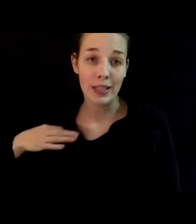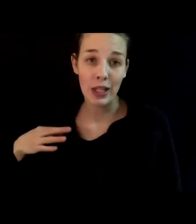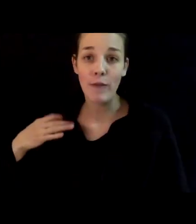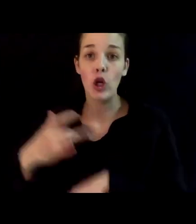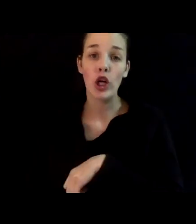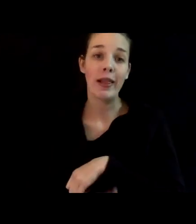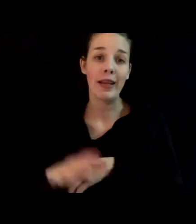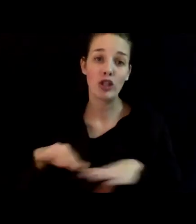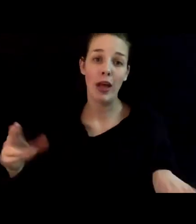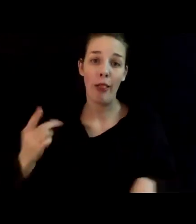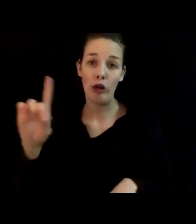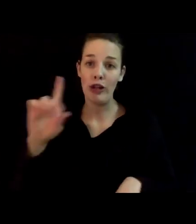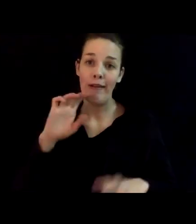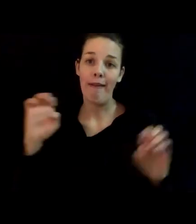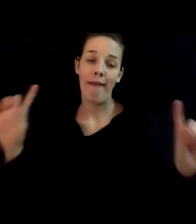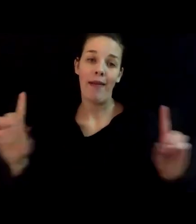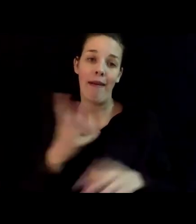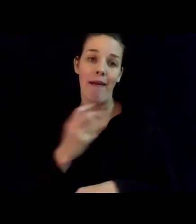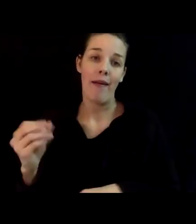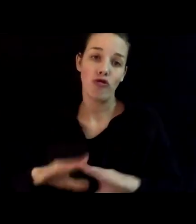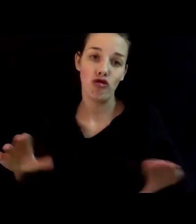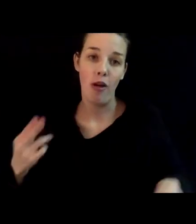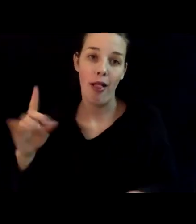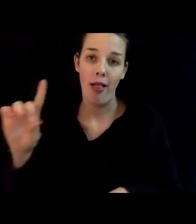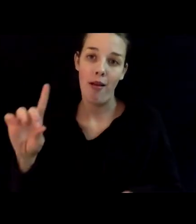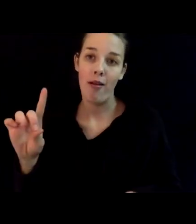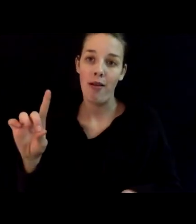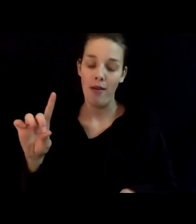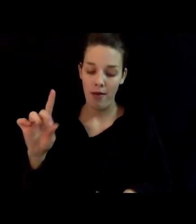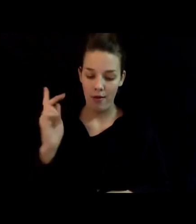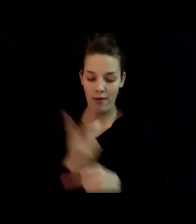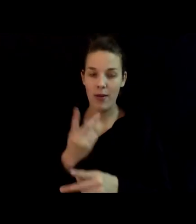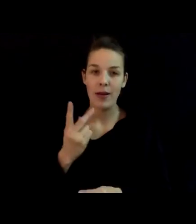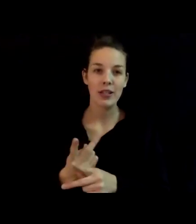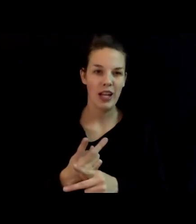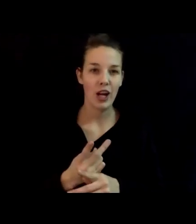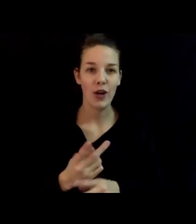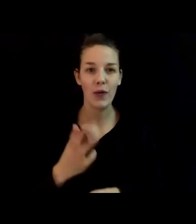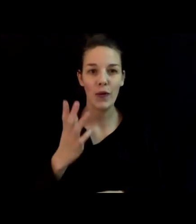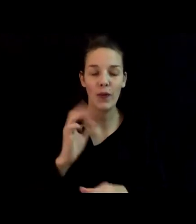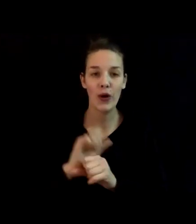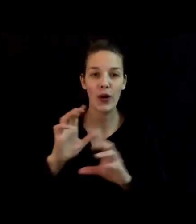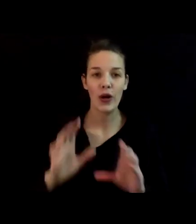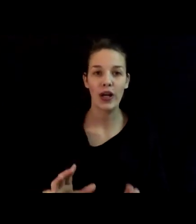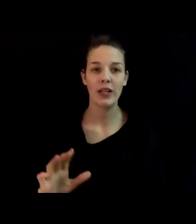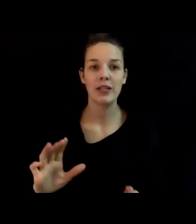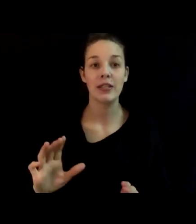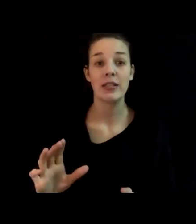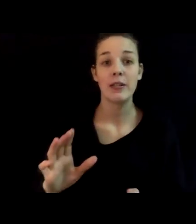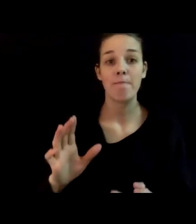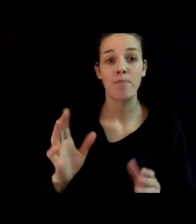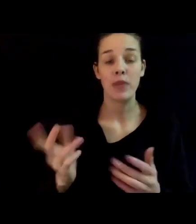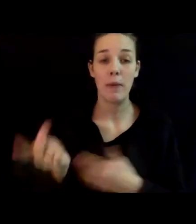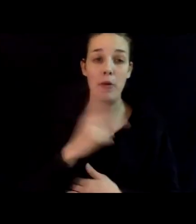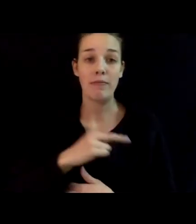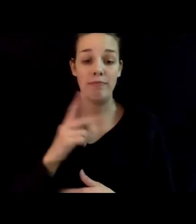education, and child care workers. sub-prioritization could consider